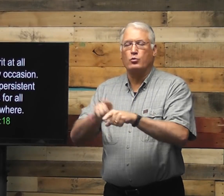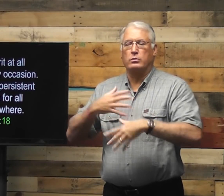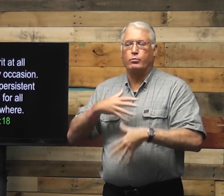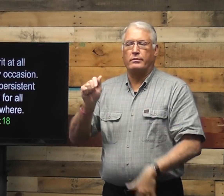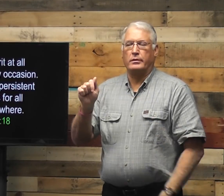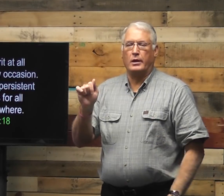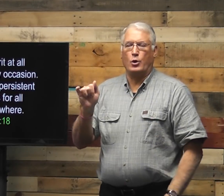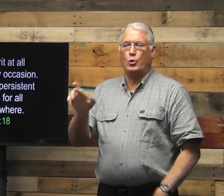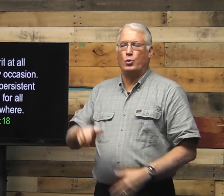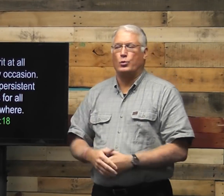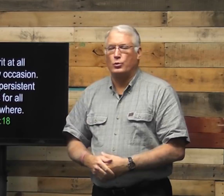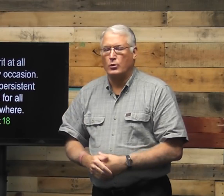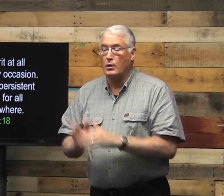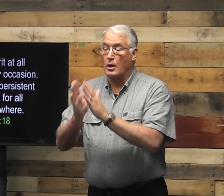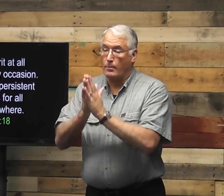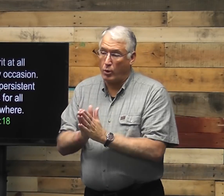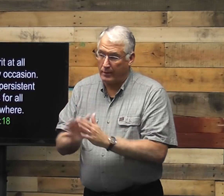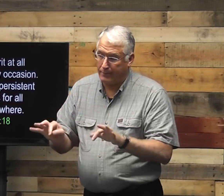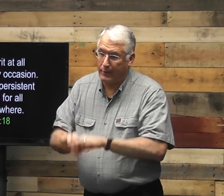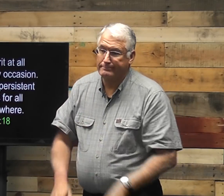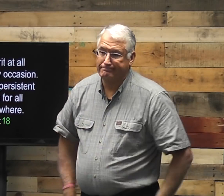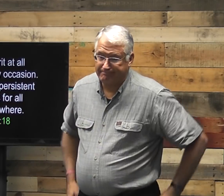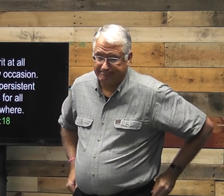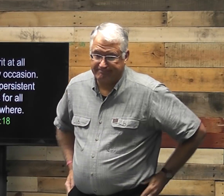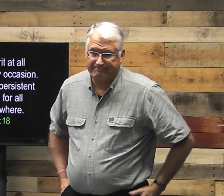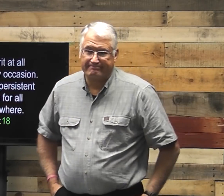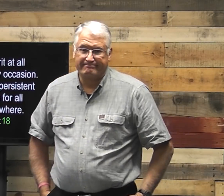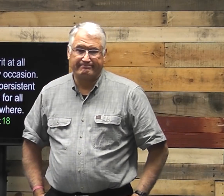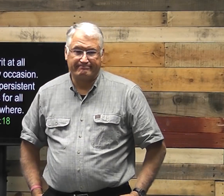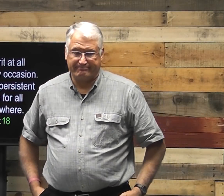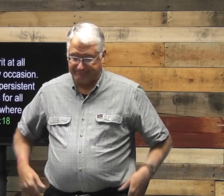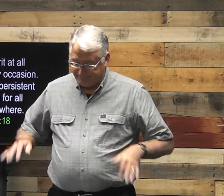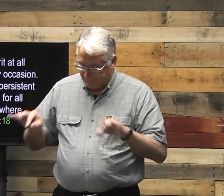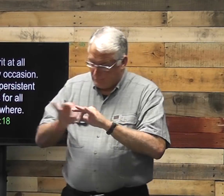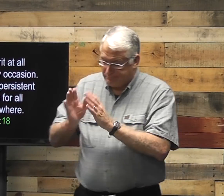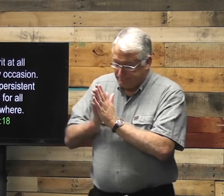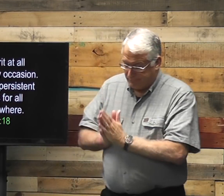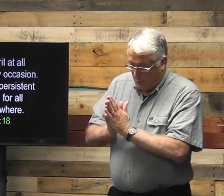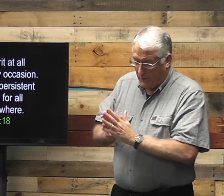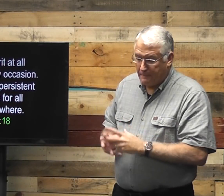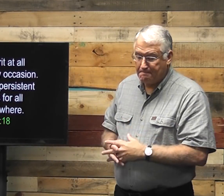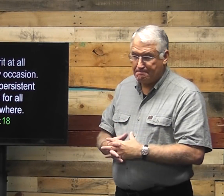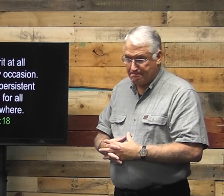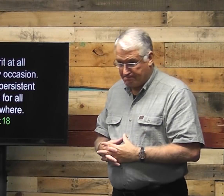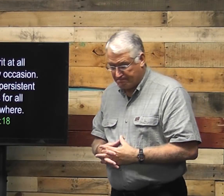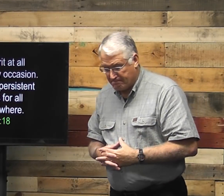become natural as breathing air. Prayer is important. It is very important.